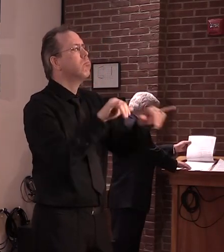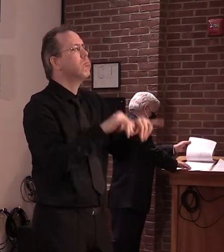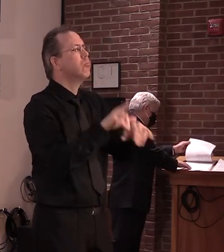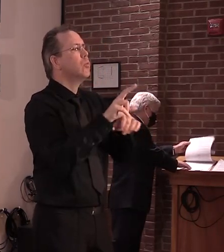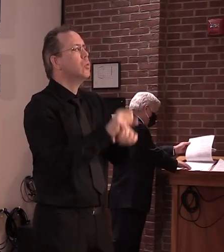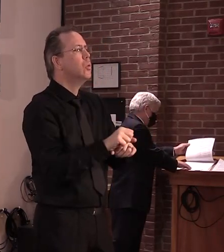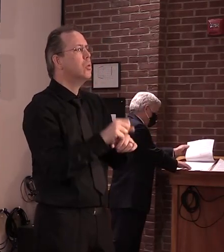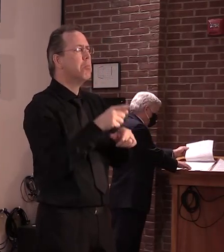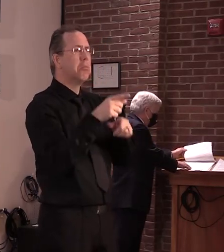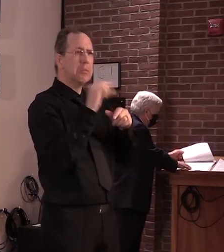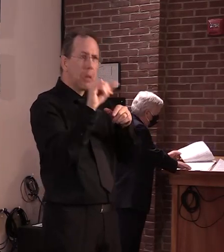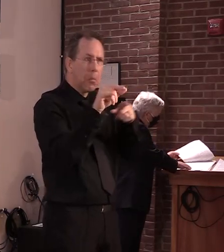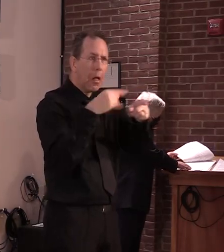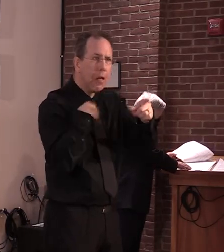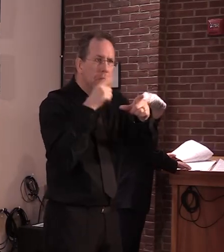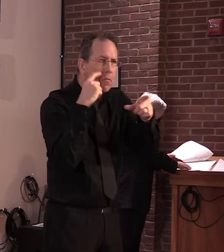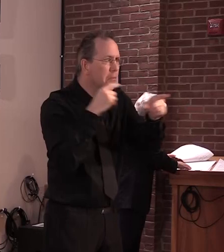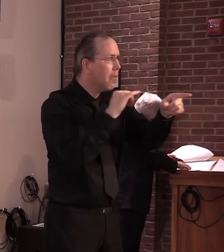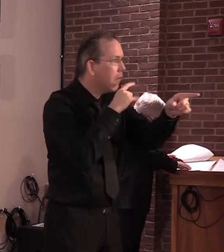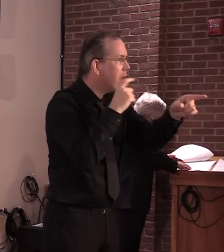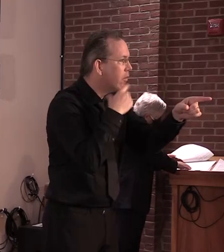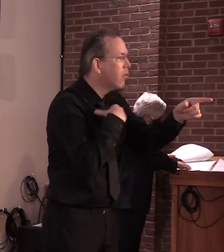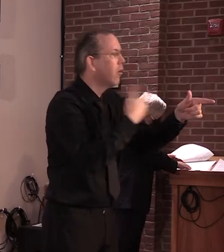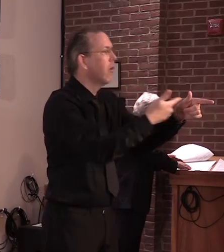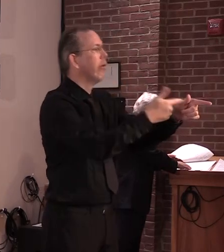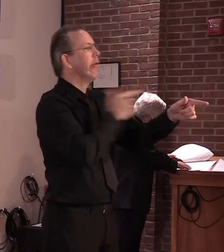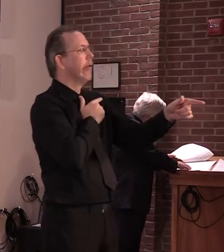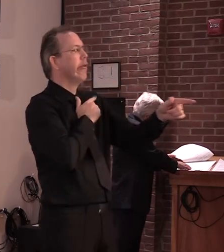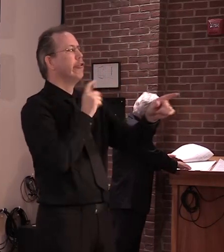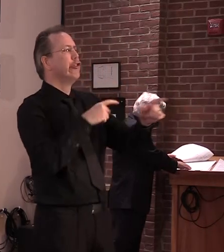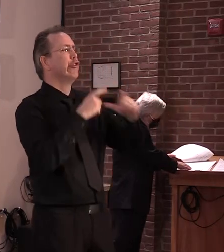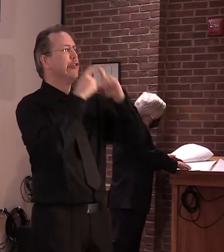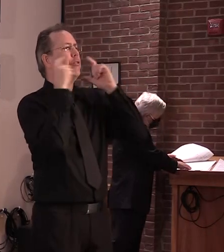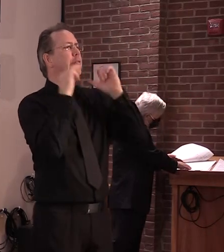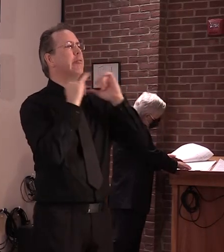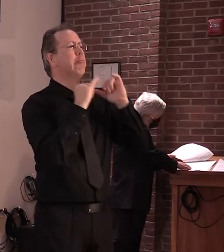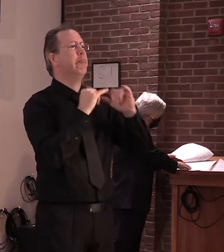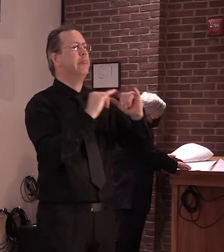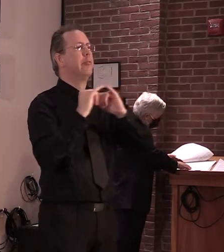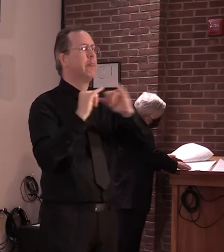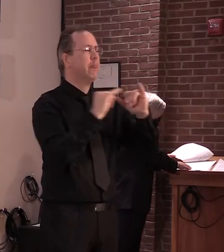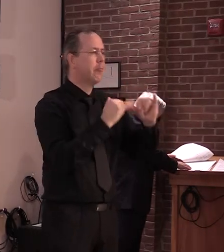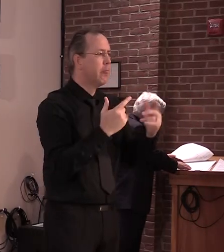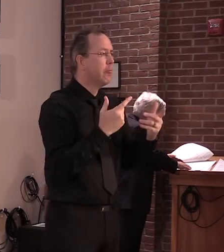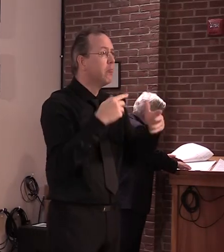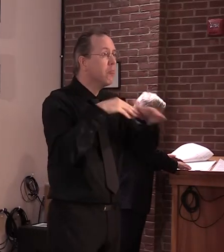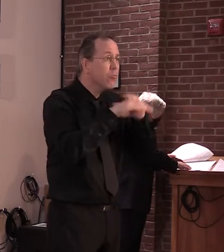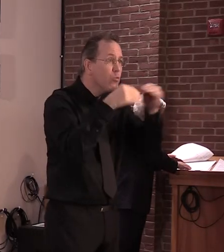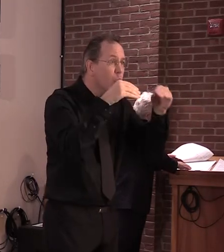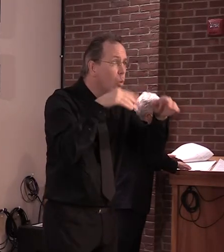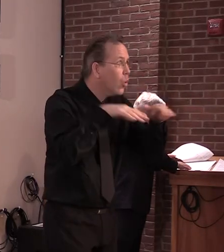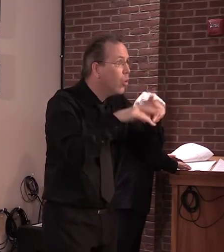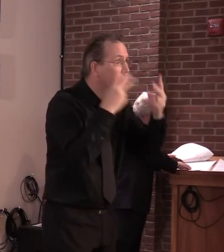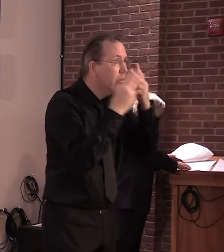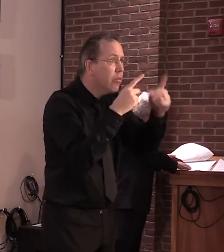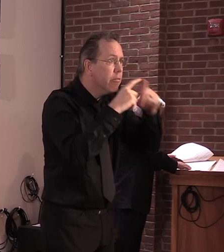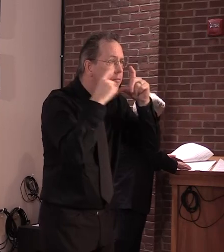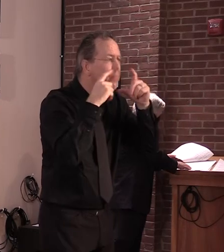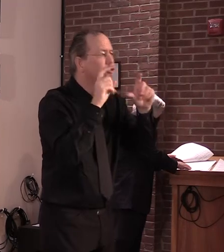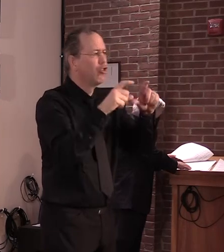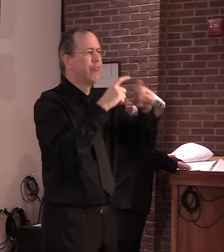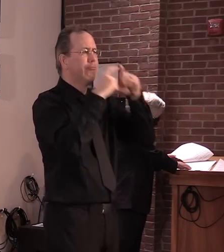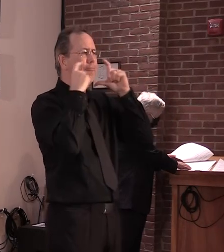the businesses that are opening back up. And I believe that there will be some social acceptance eventually. But,